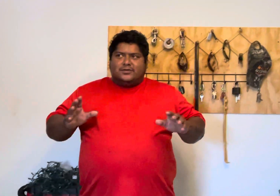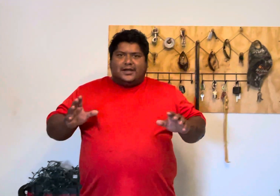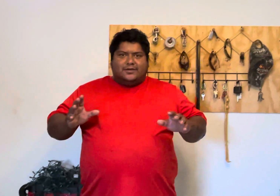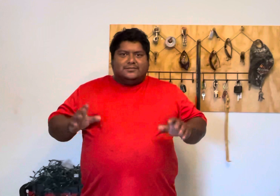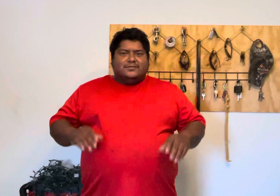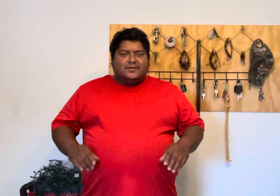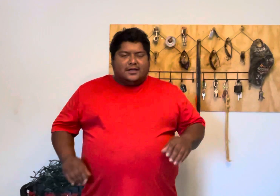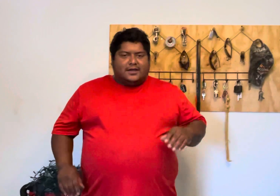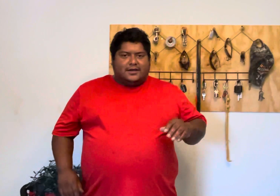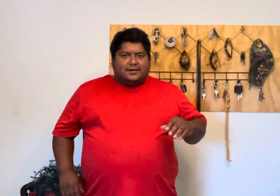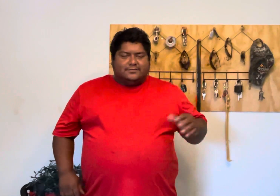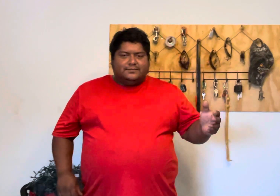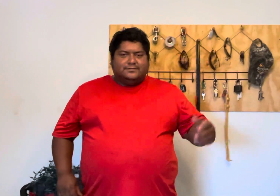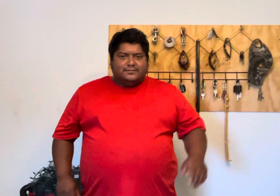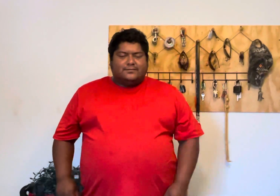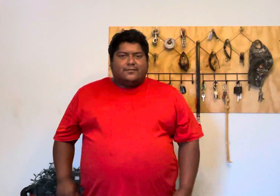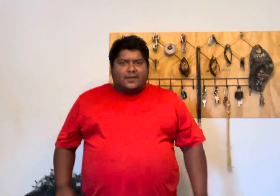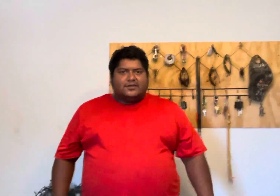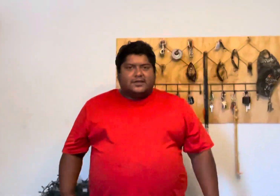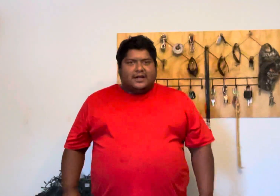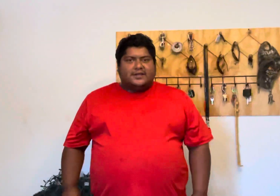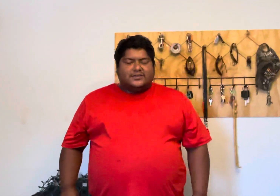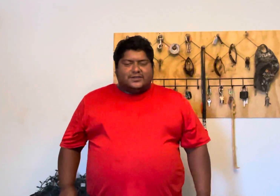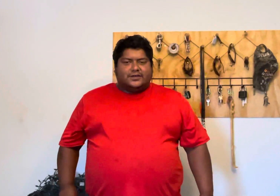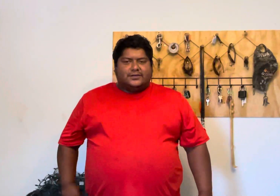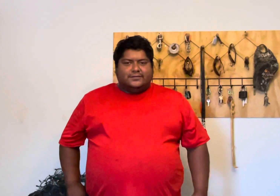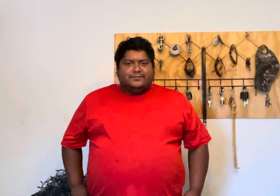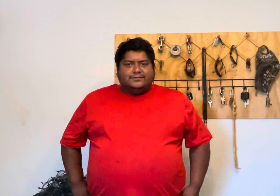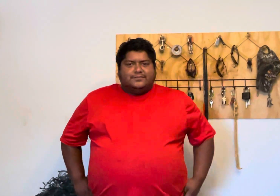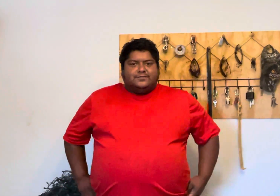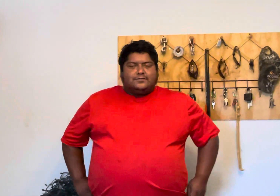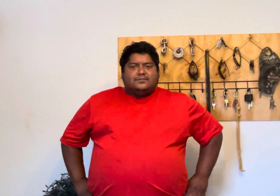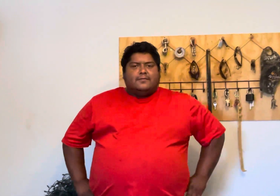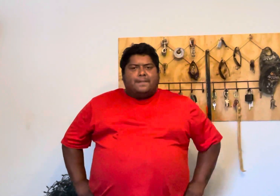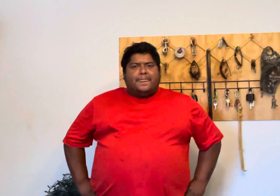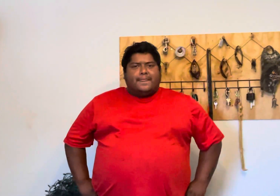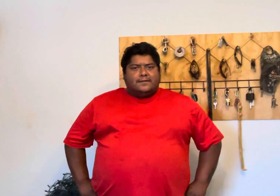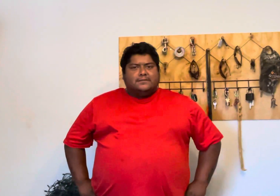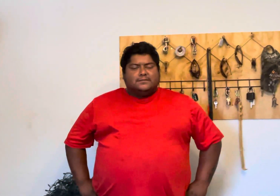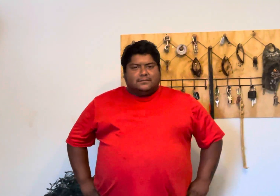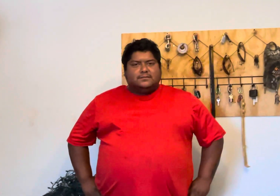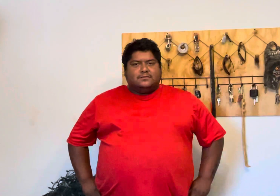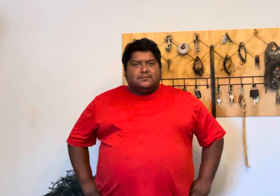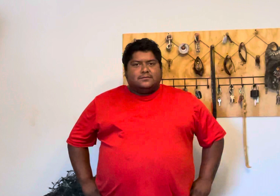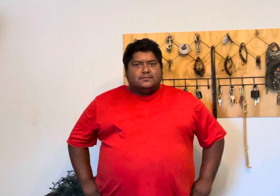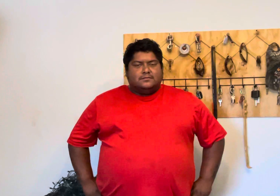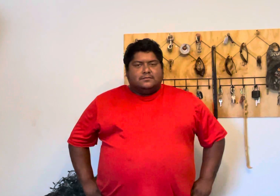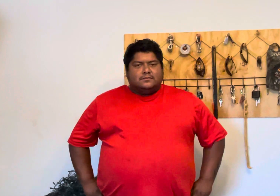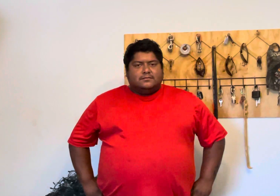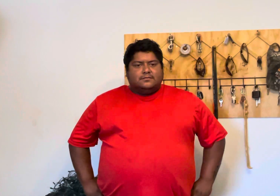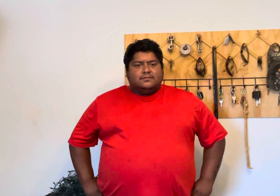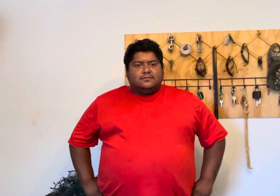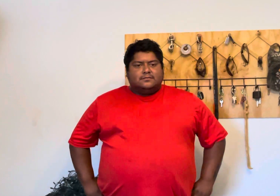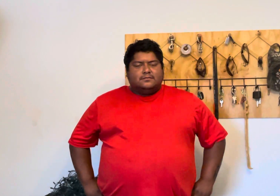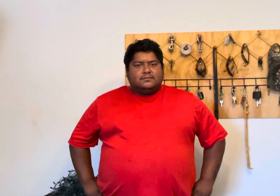doubt that uh i think it's because that big thick steel plate it's kind of like it um